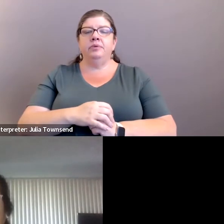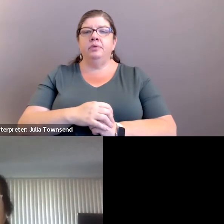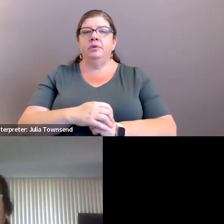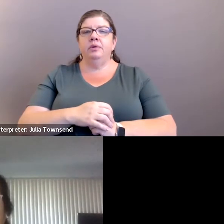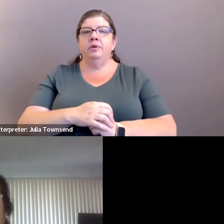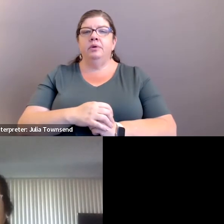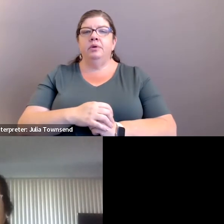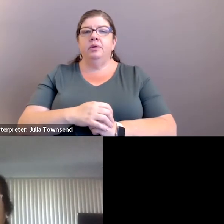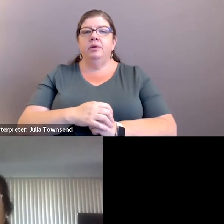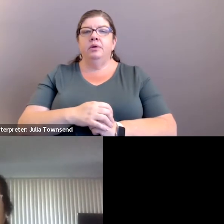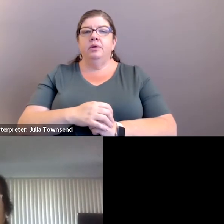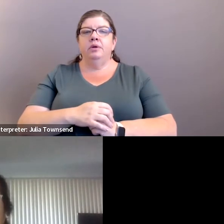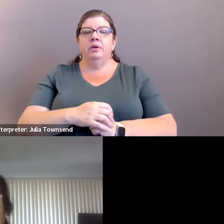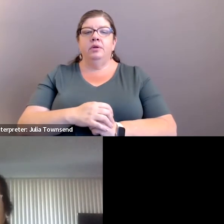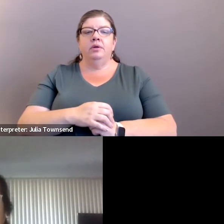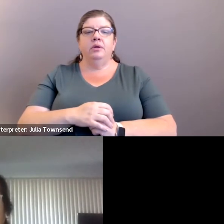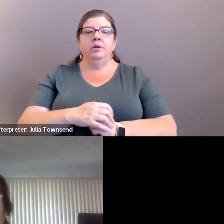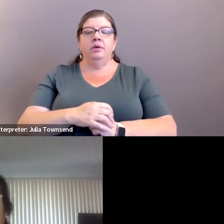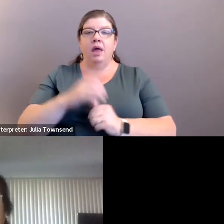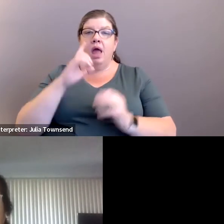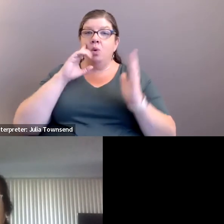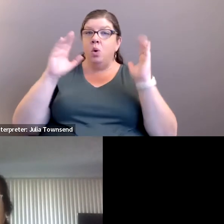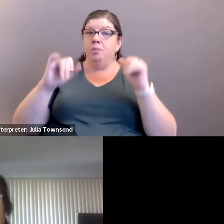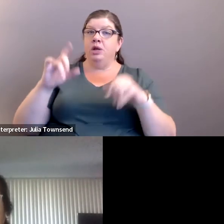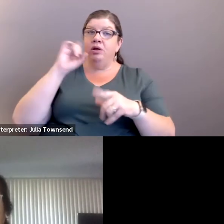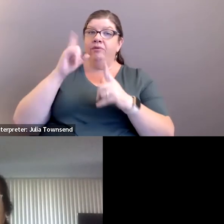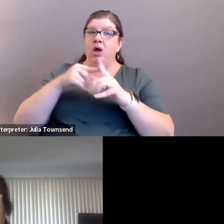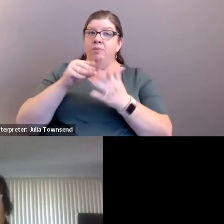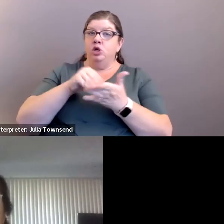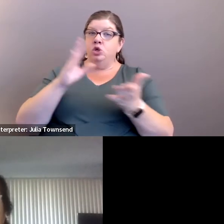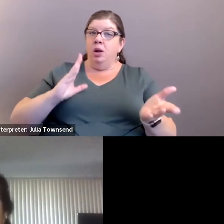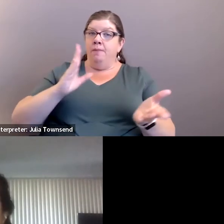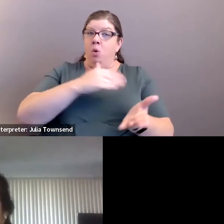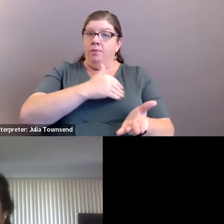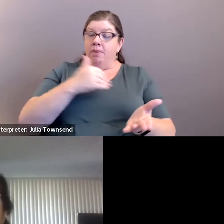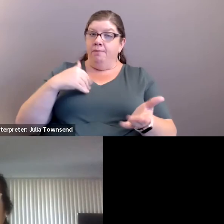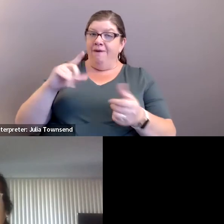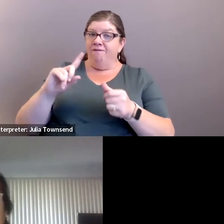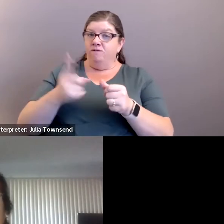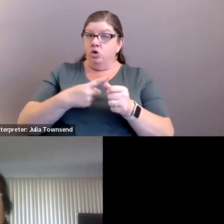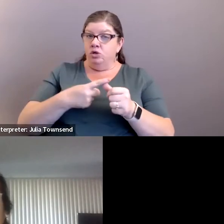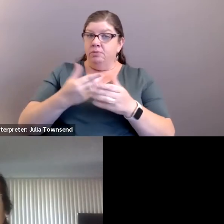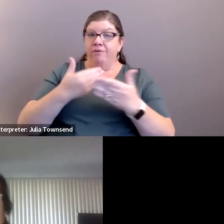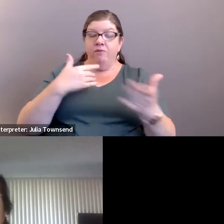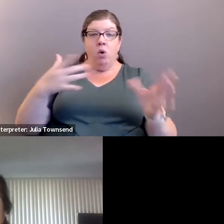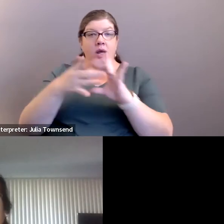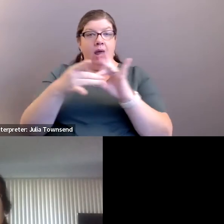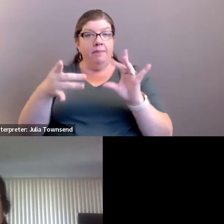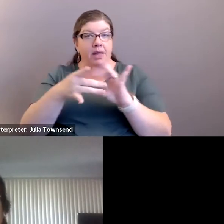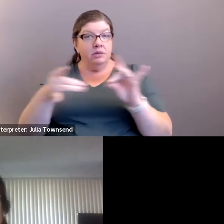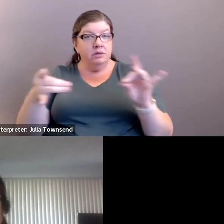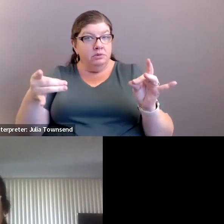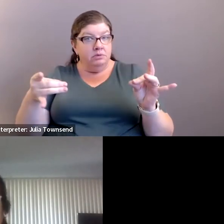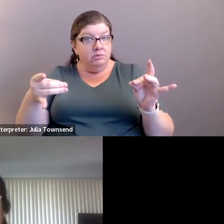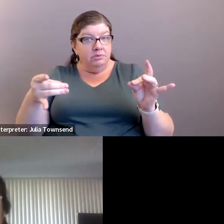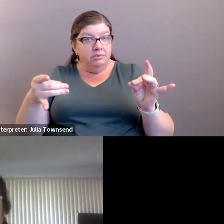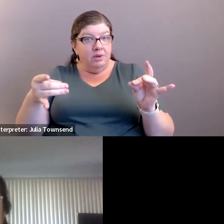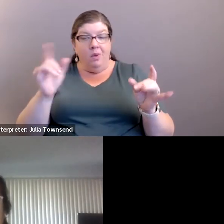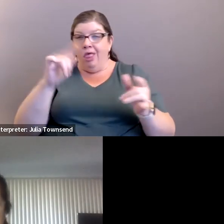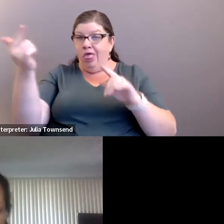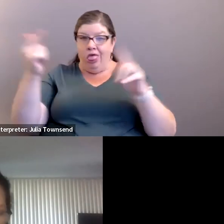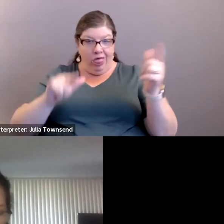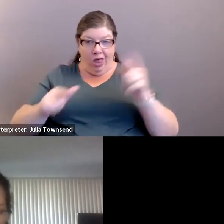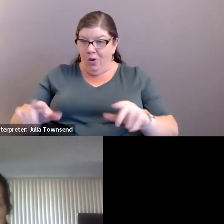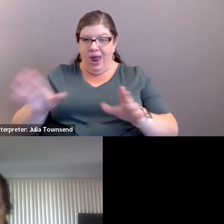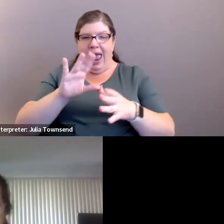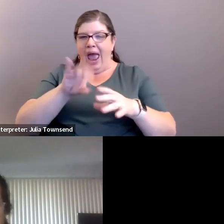Ms. Kipps? I actually was hoping to hear from our student board member first before the comments. Okay, I guess we're taking it out of order